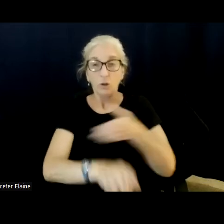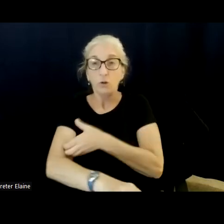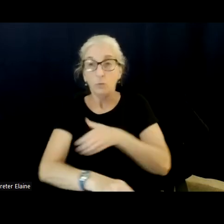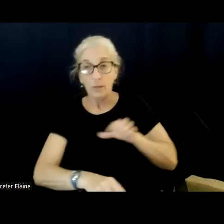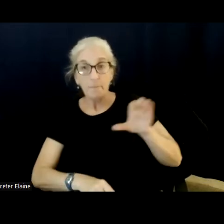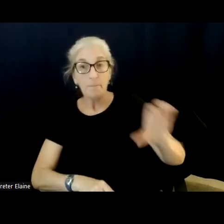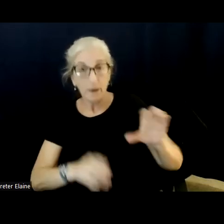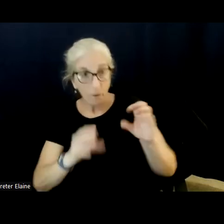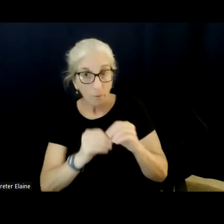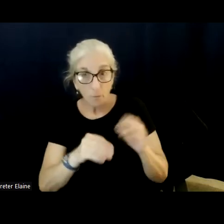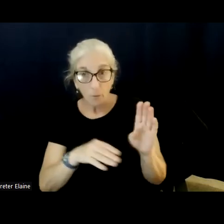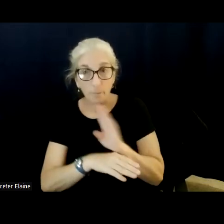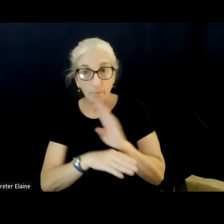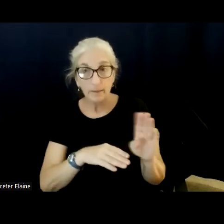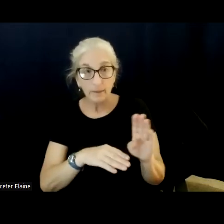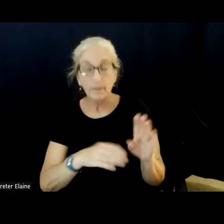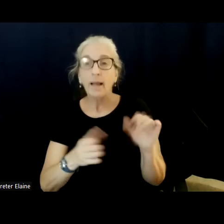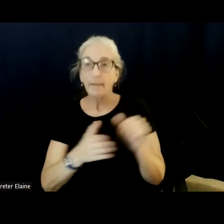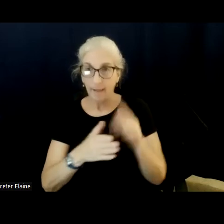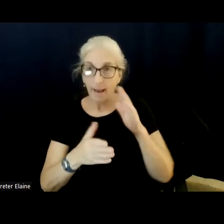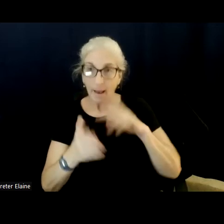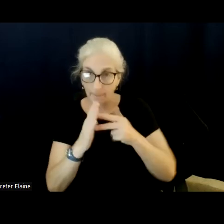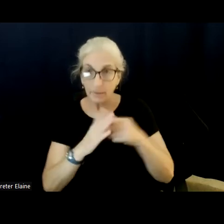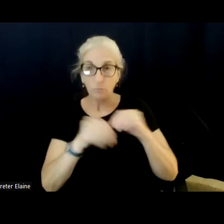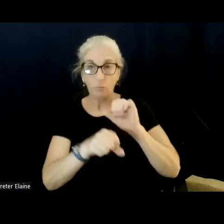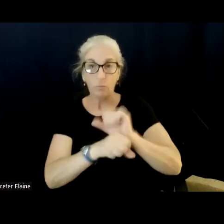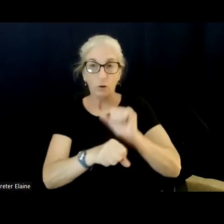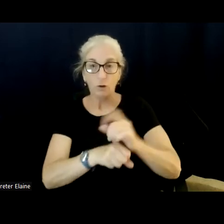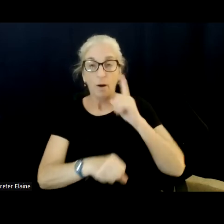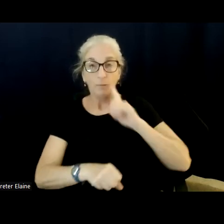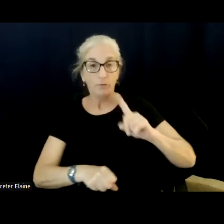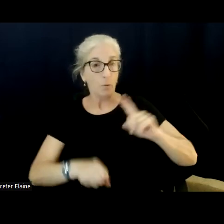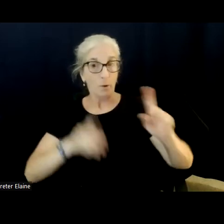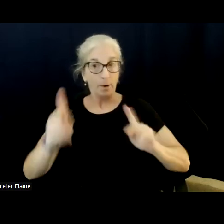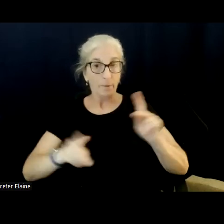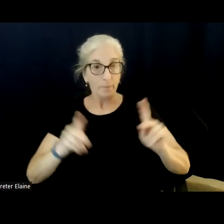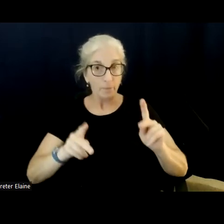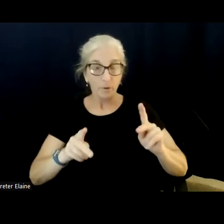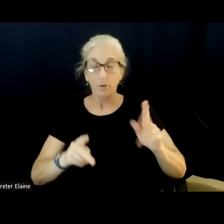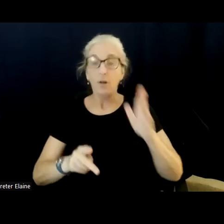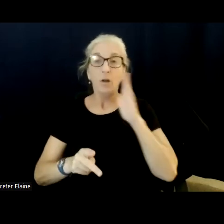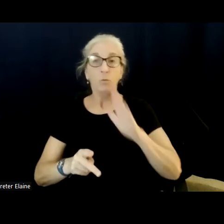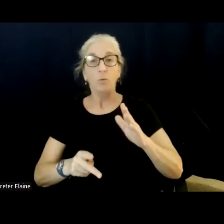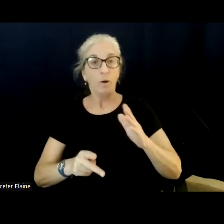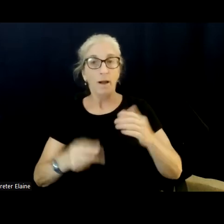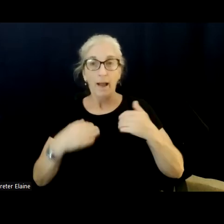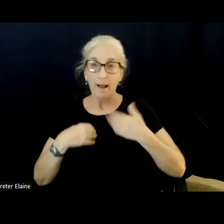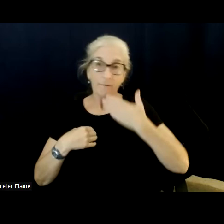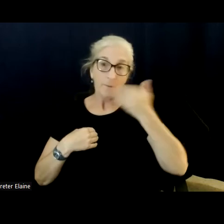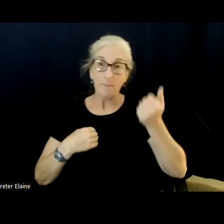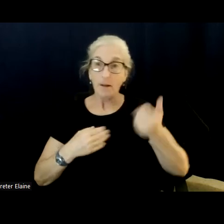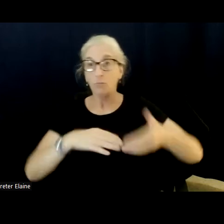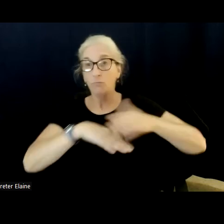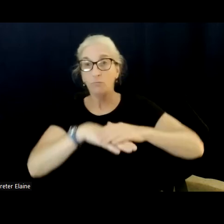as creating more competition for workers, that would give rise to better wages. And that would also have